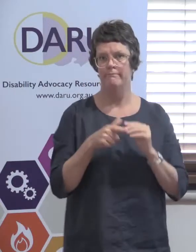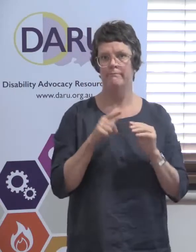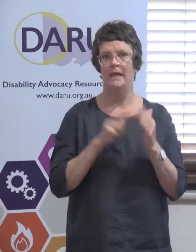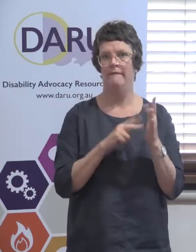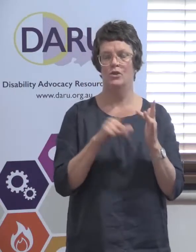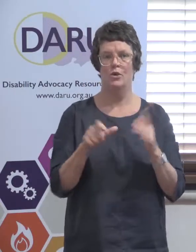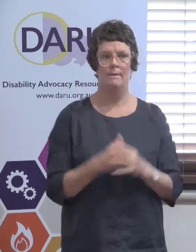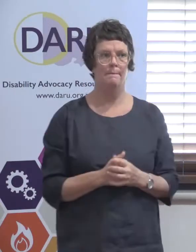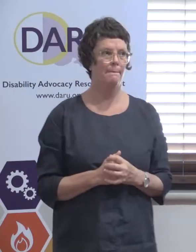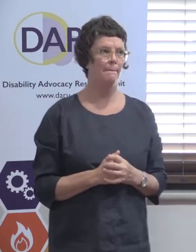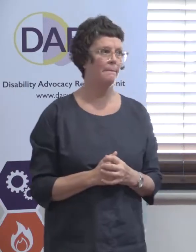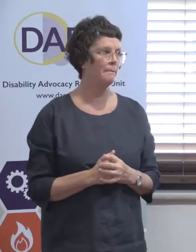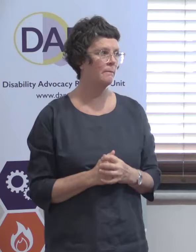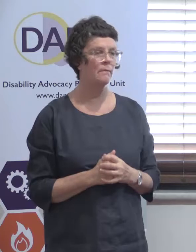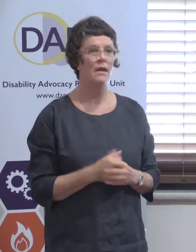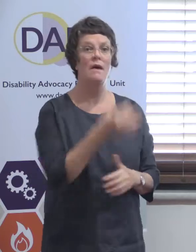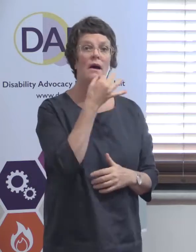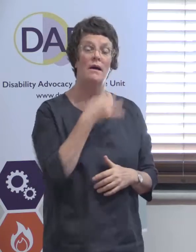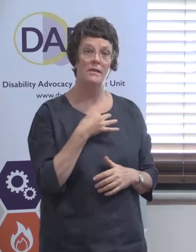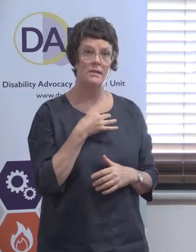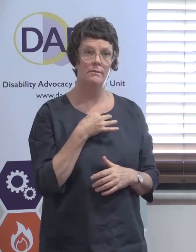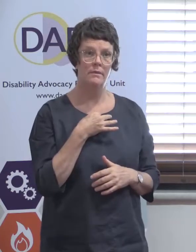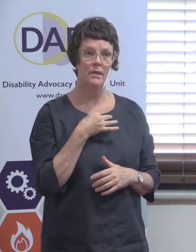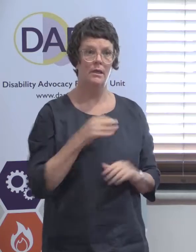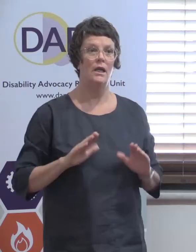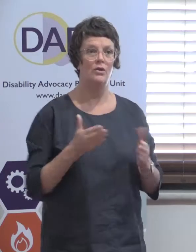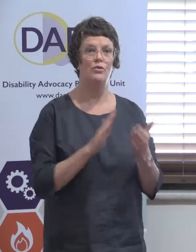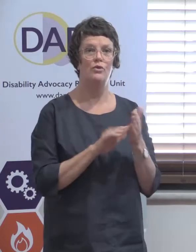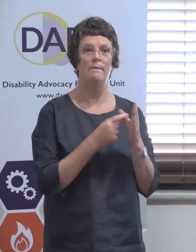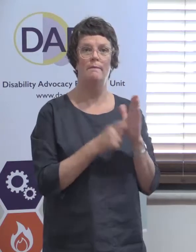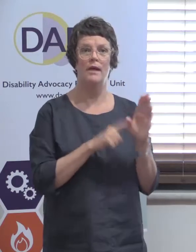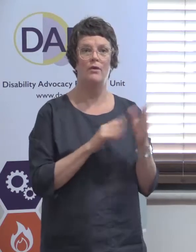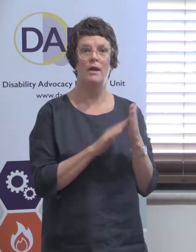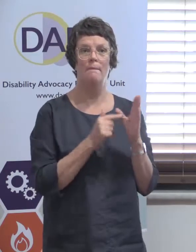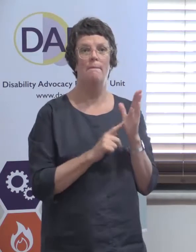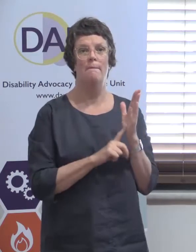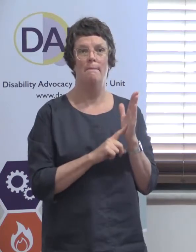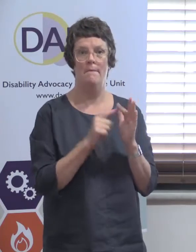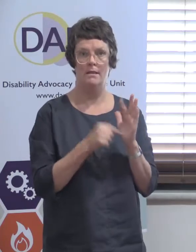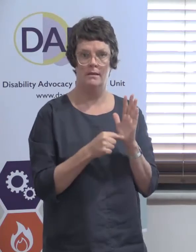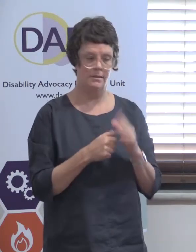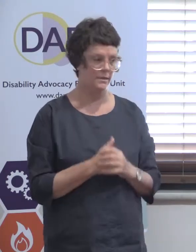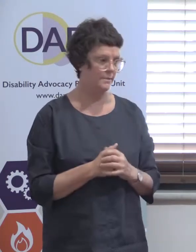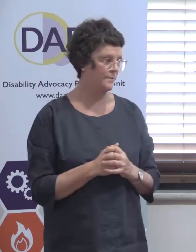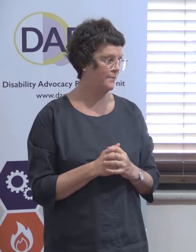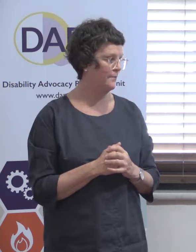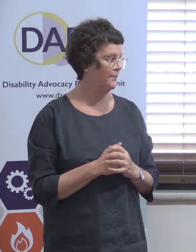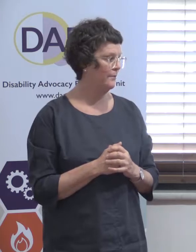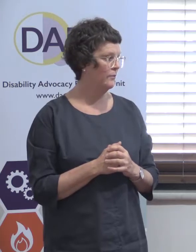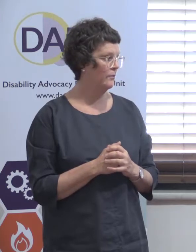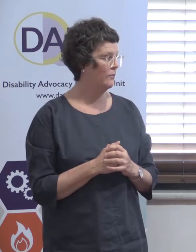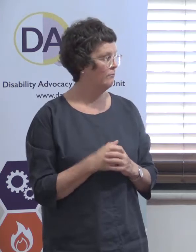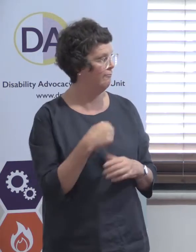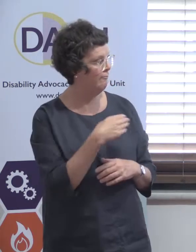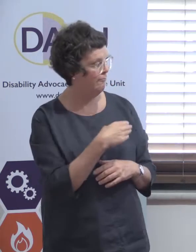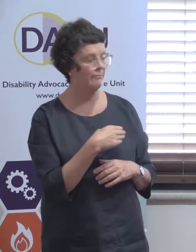I have been asked to introduce Mary Mallet today because